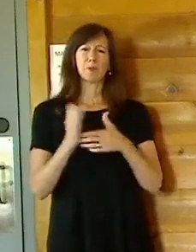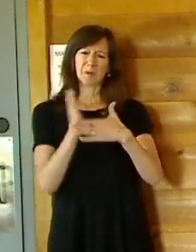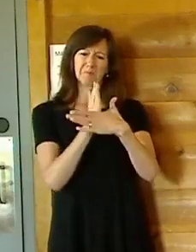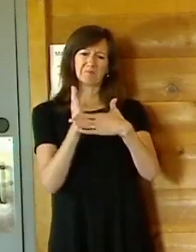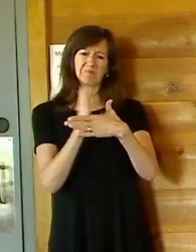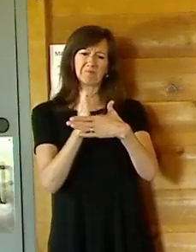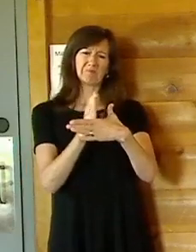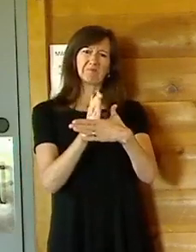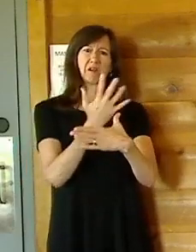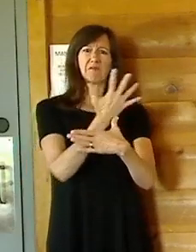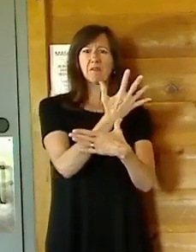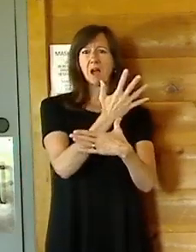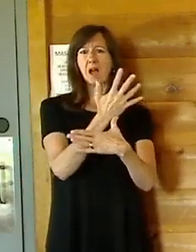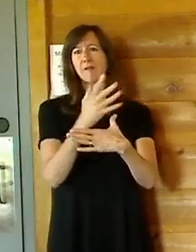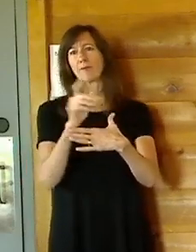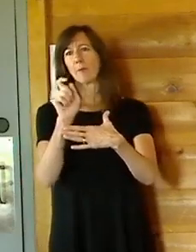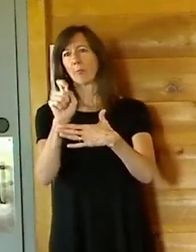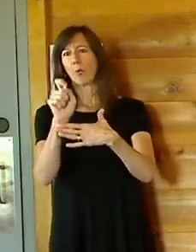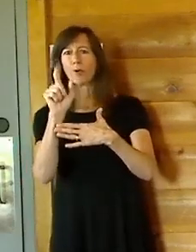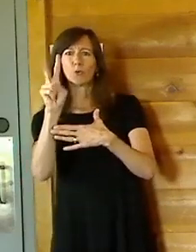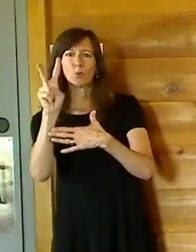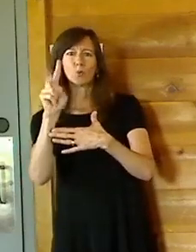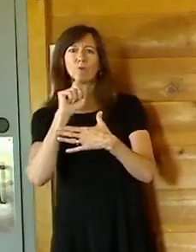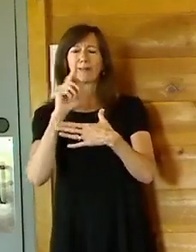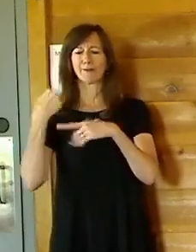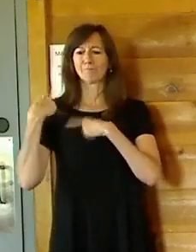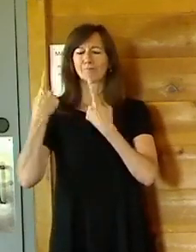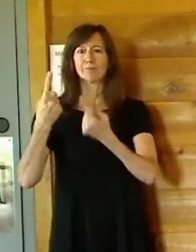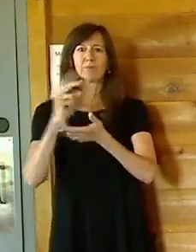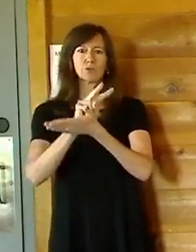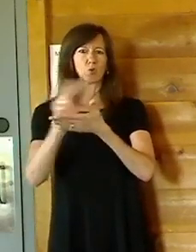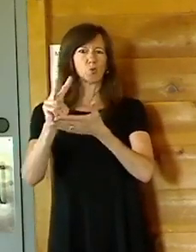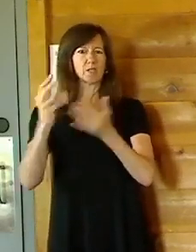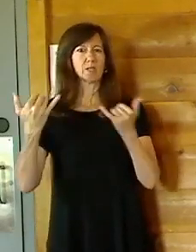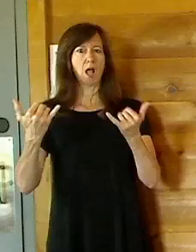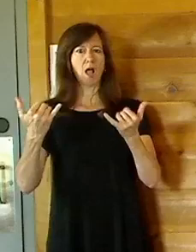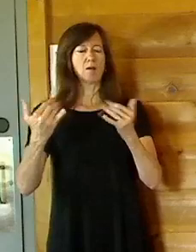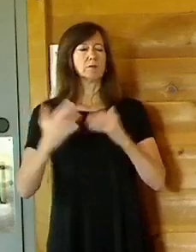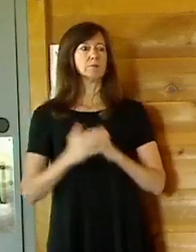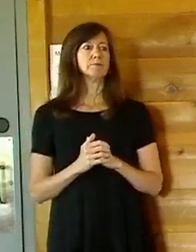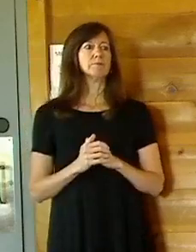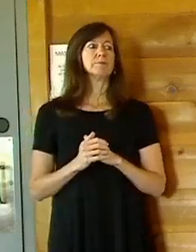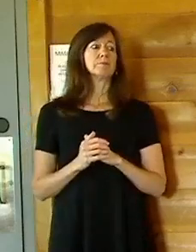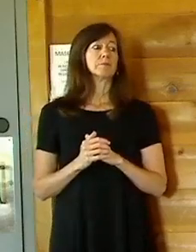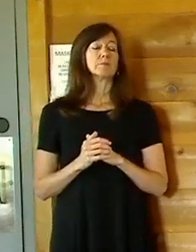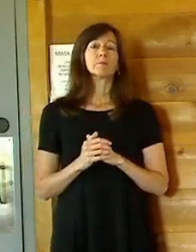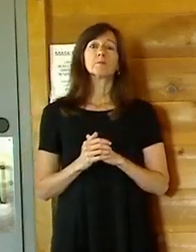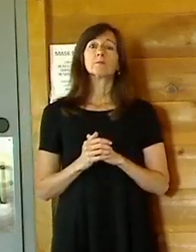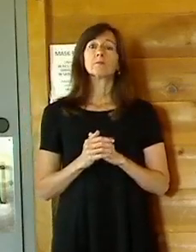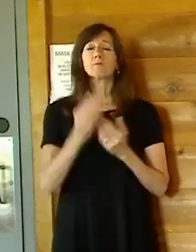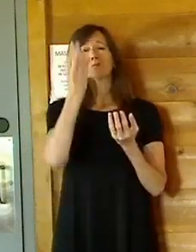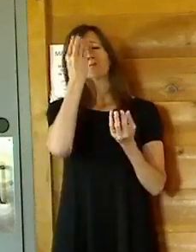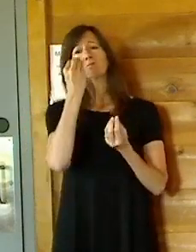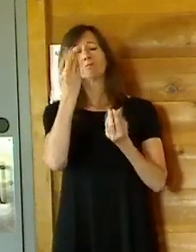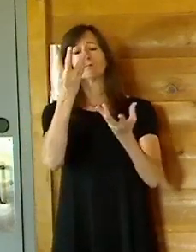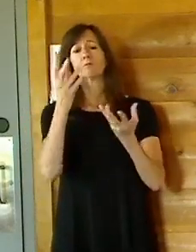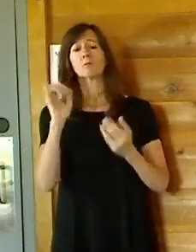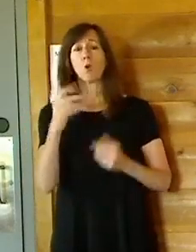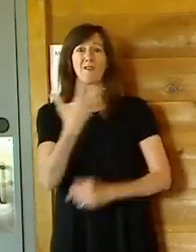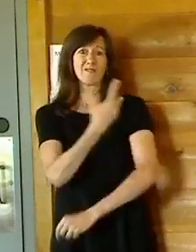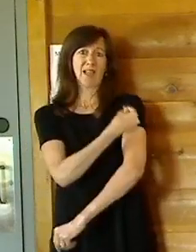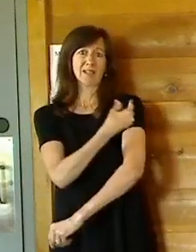over the course of the last two weeks. Just as a reference, vaccine distribution